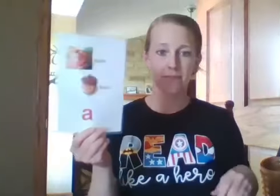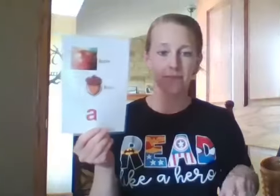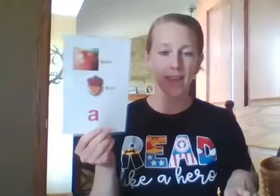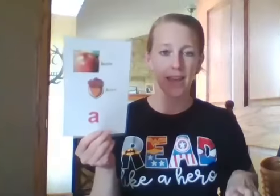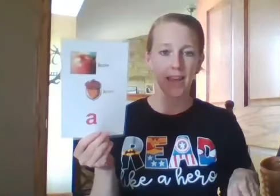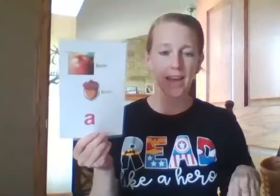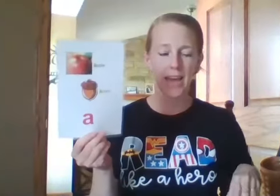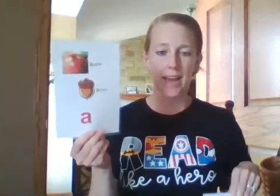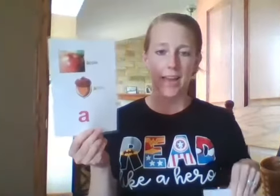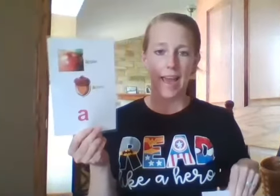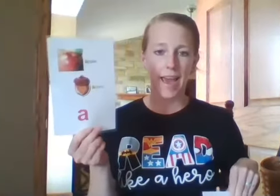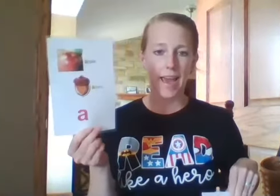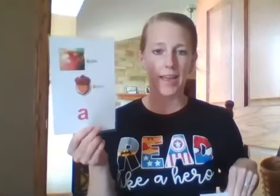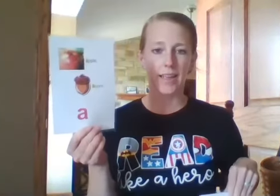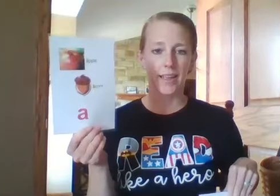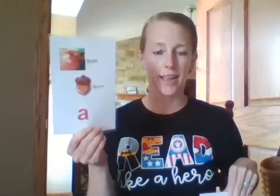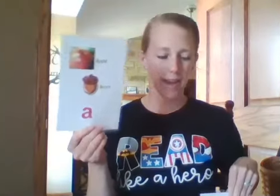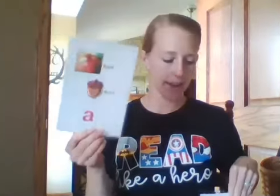E. E. A. A.